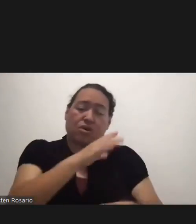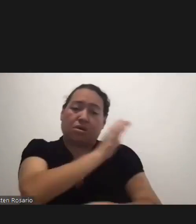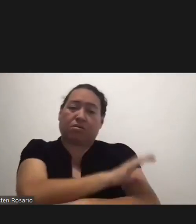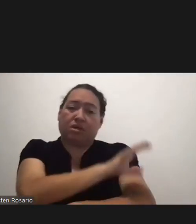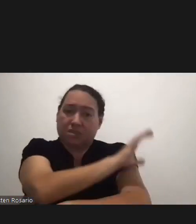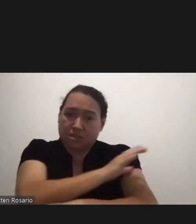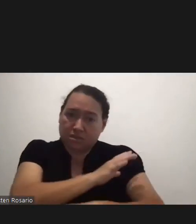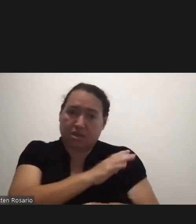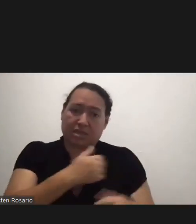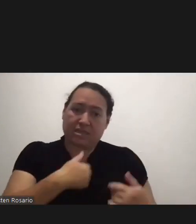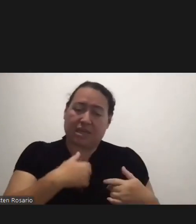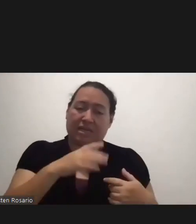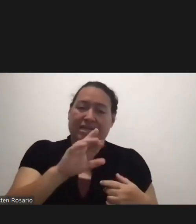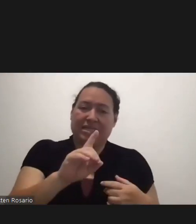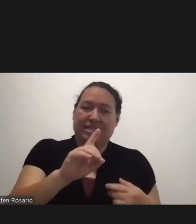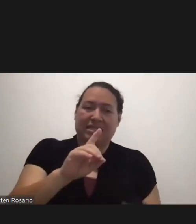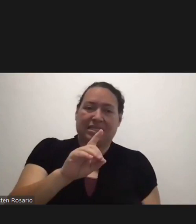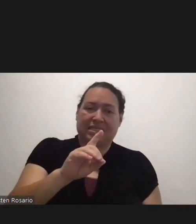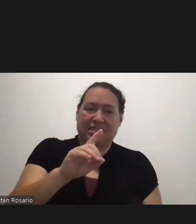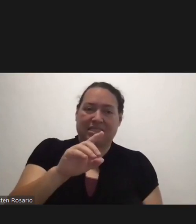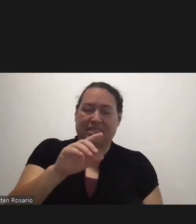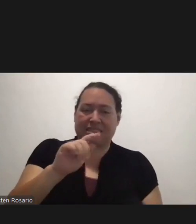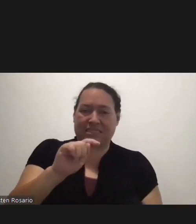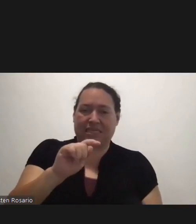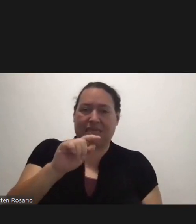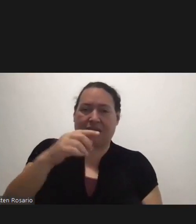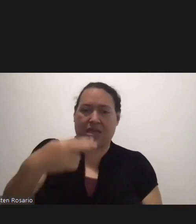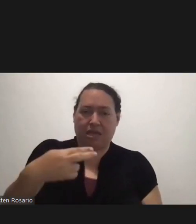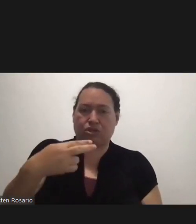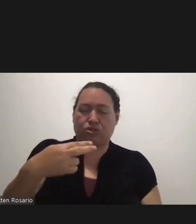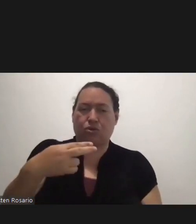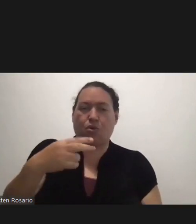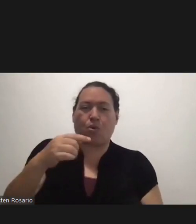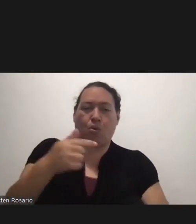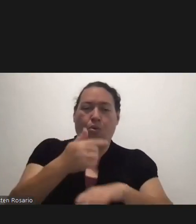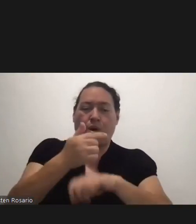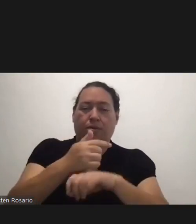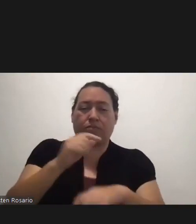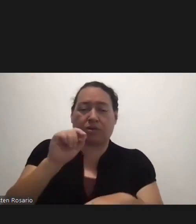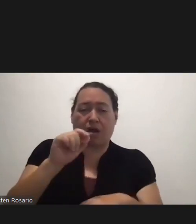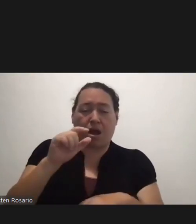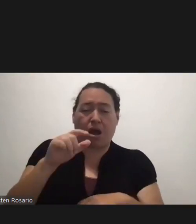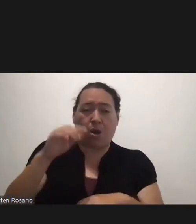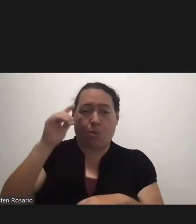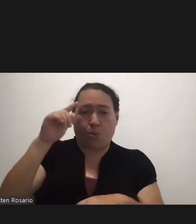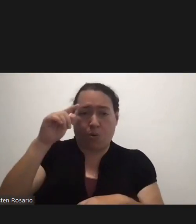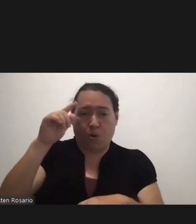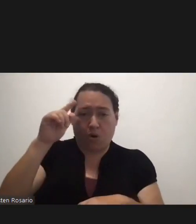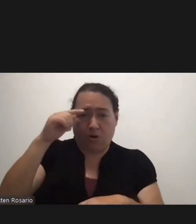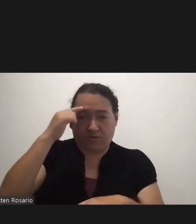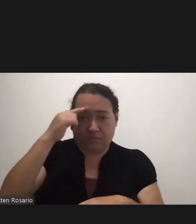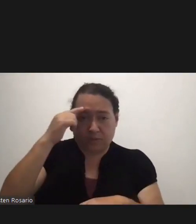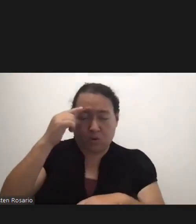dphss.guam.gov Slash vaccinate GU